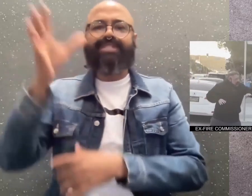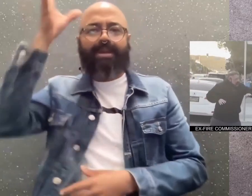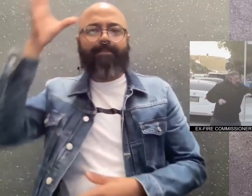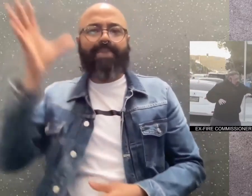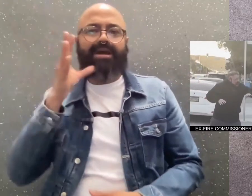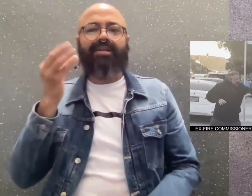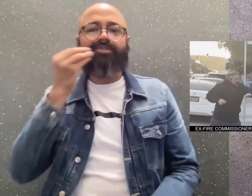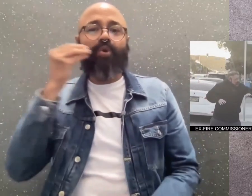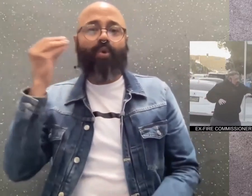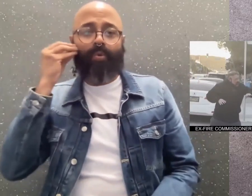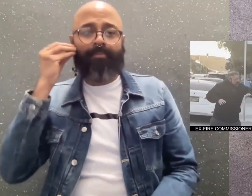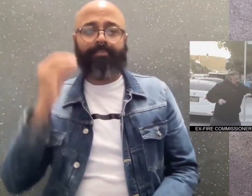home.